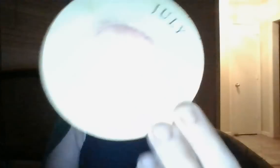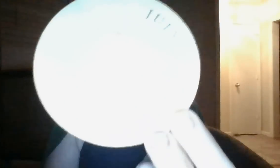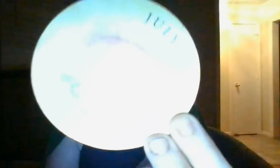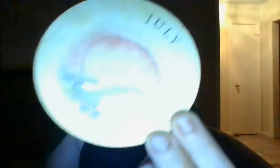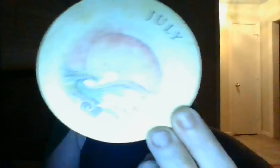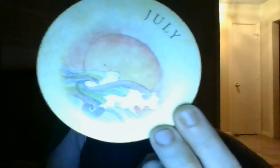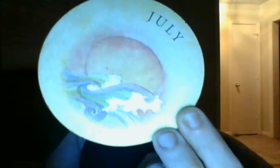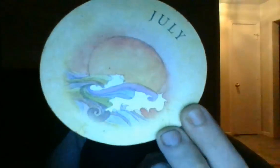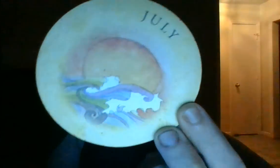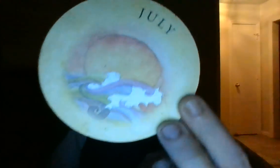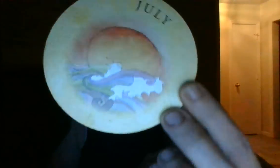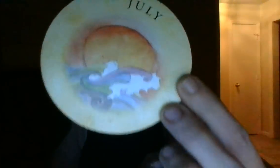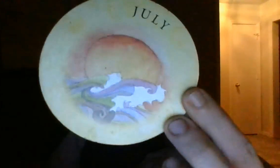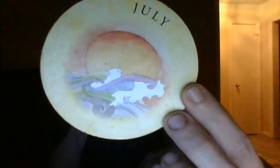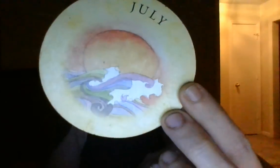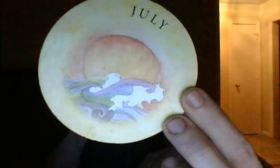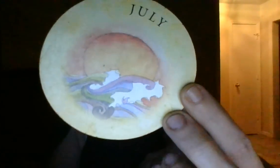taken one of the many vacations in July.